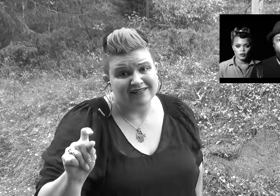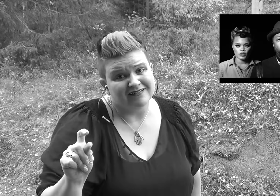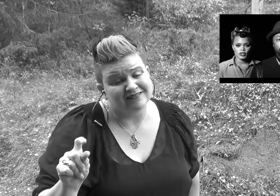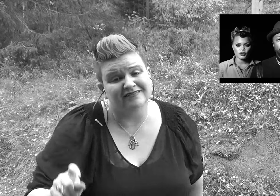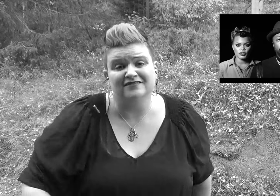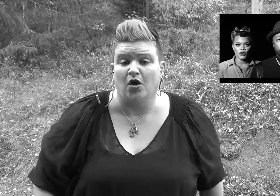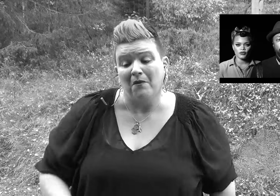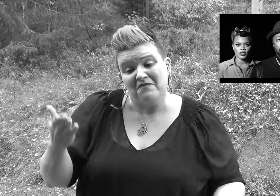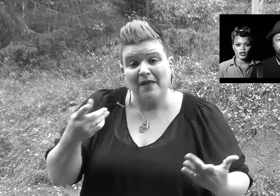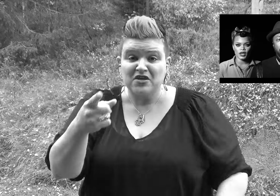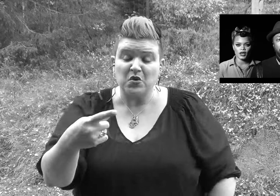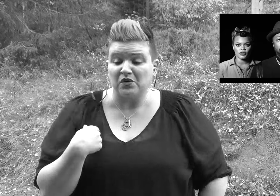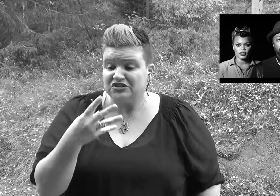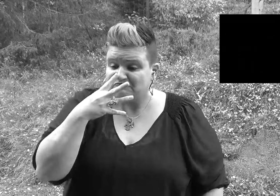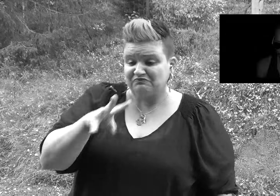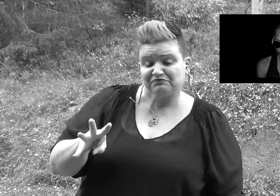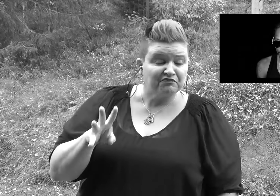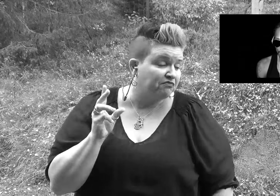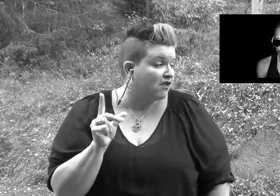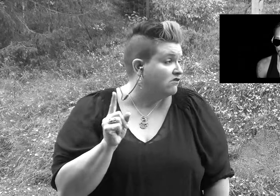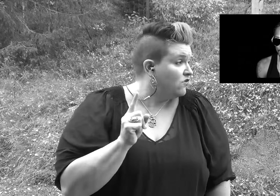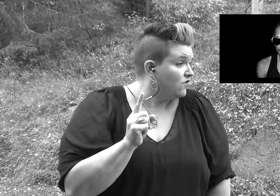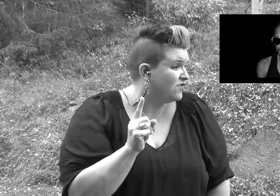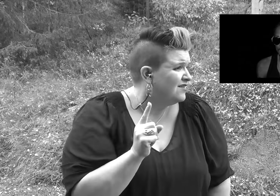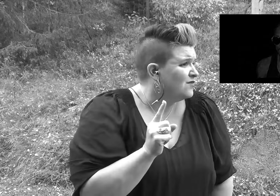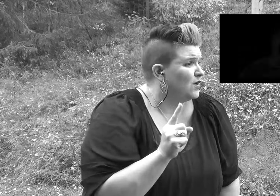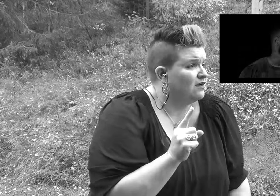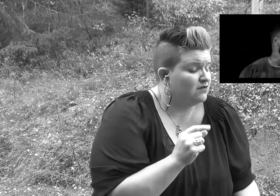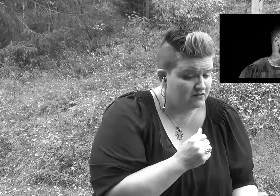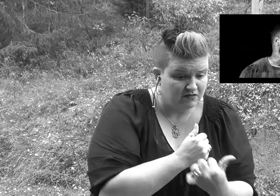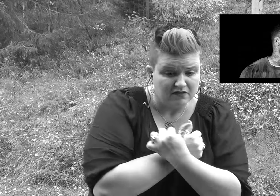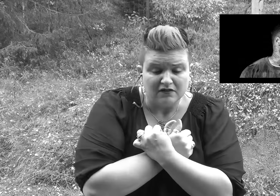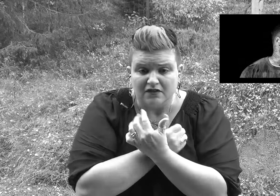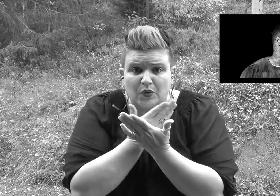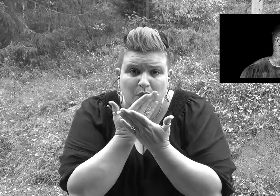Would you turn me on the cheek again?